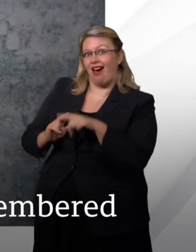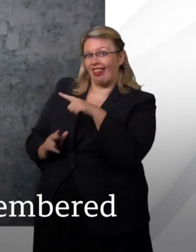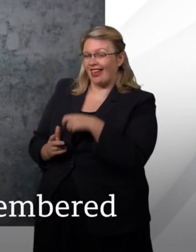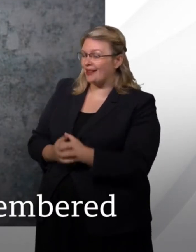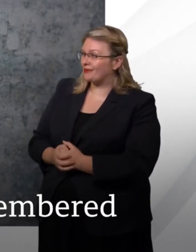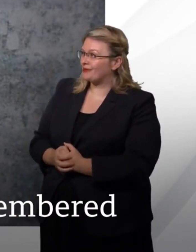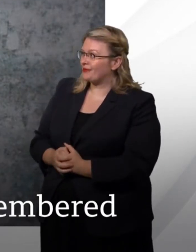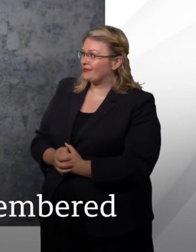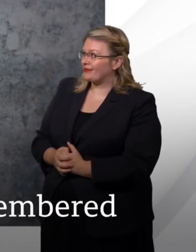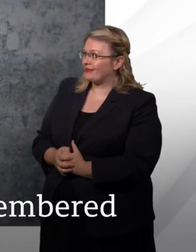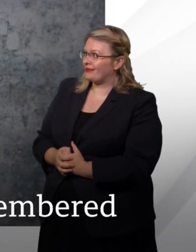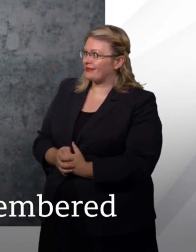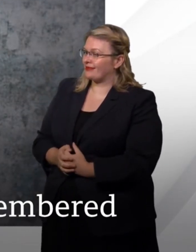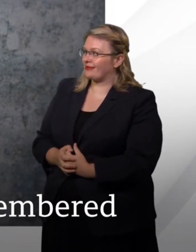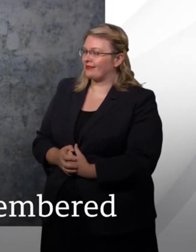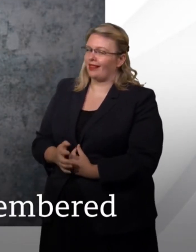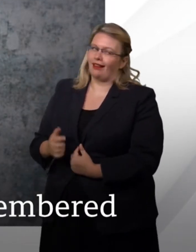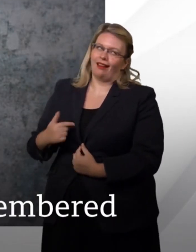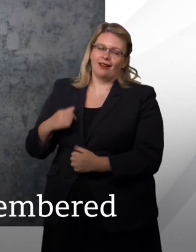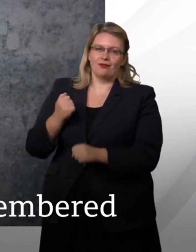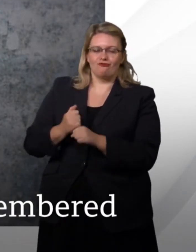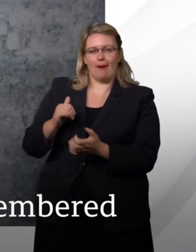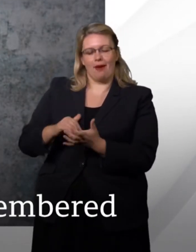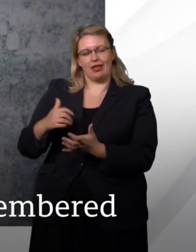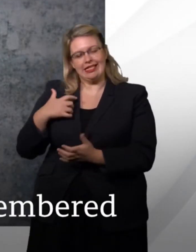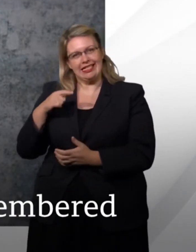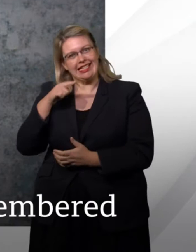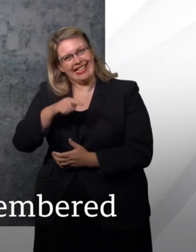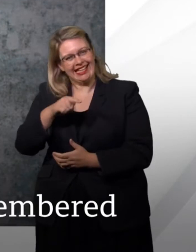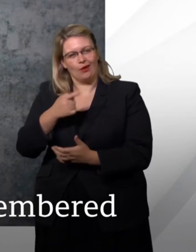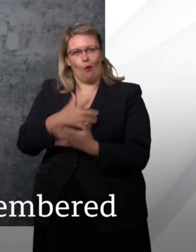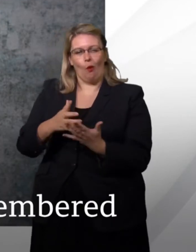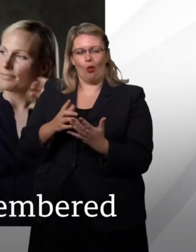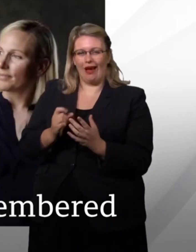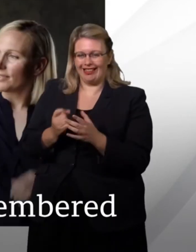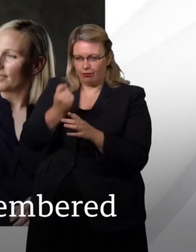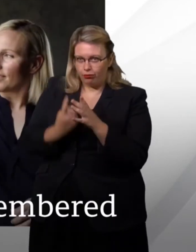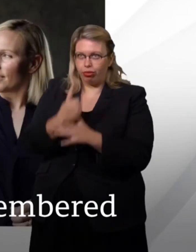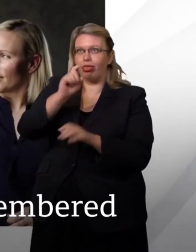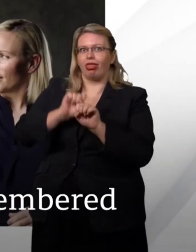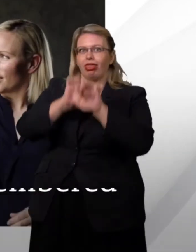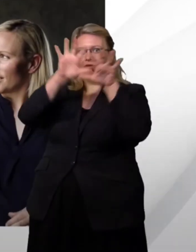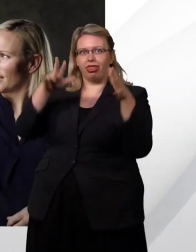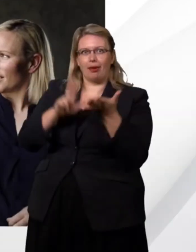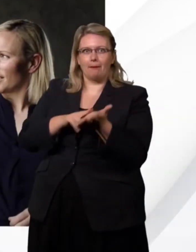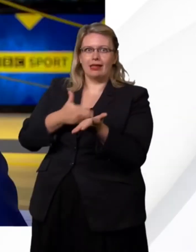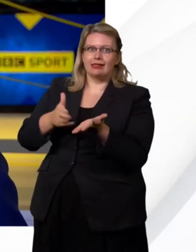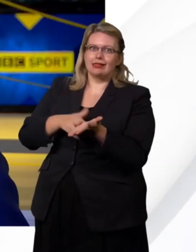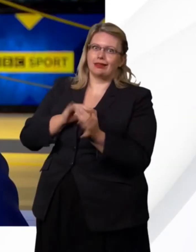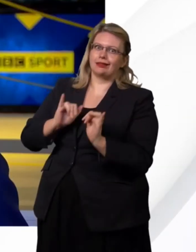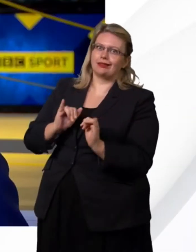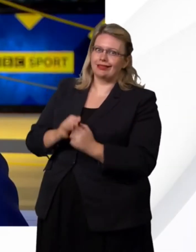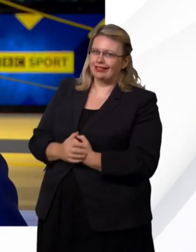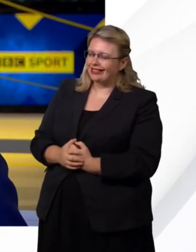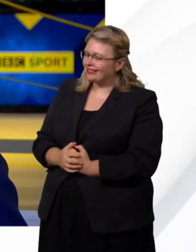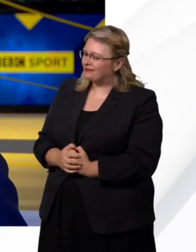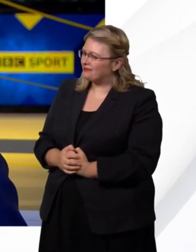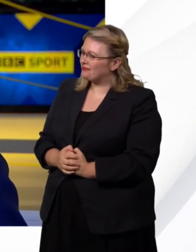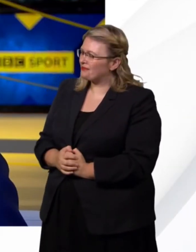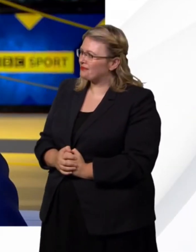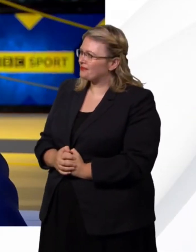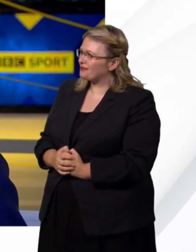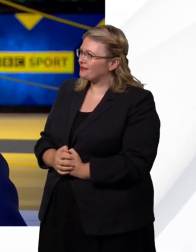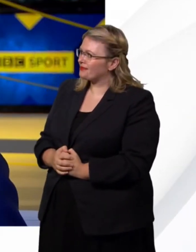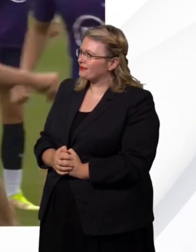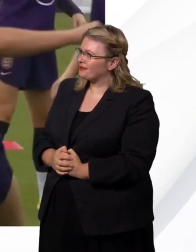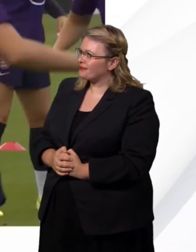for covering most of the places. We had lunch and things with mustard on the ceiling. And coming up in sports, later in the